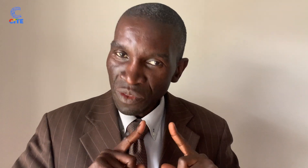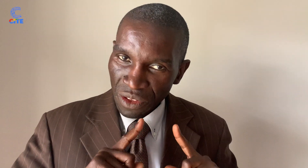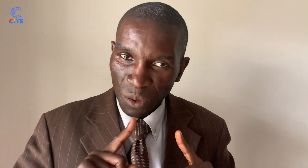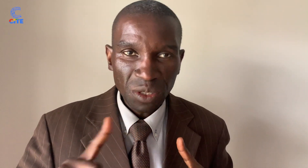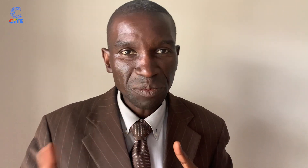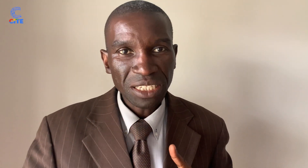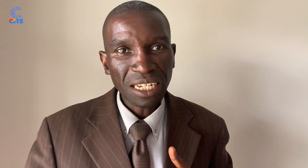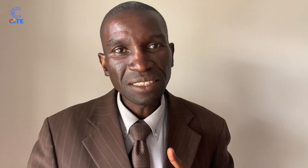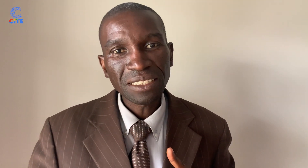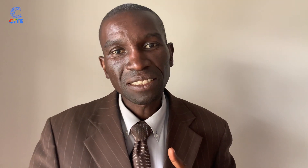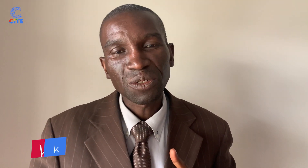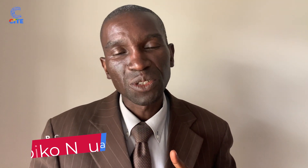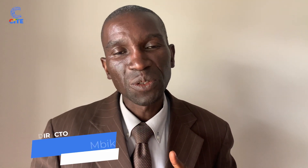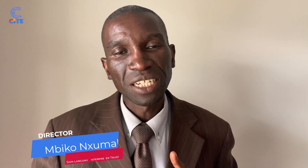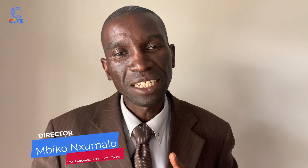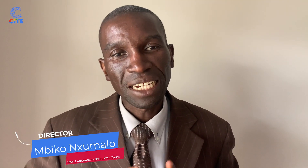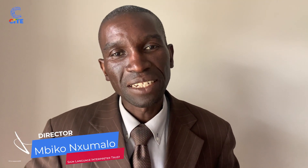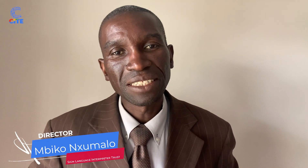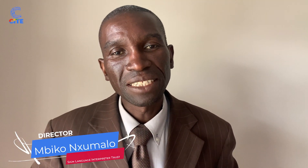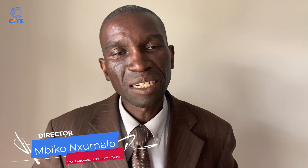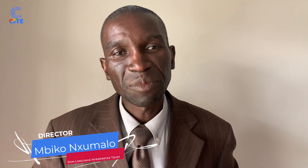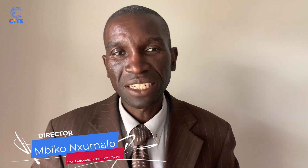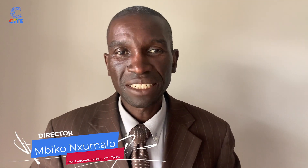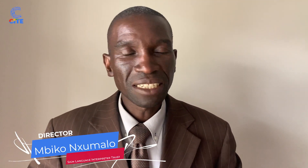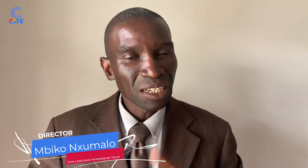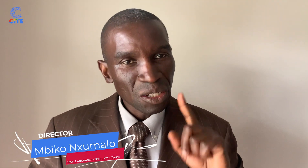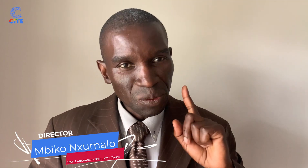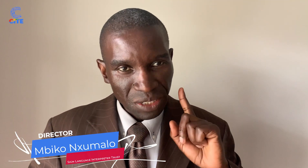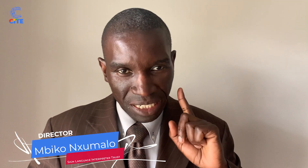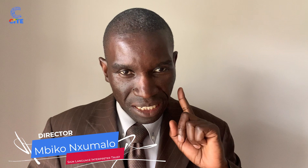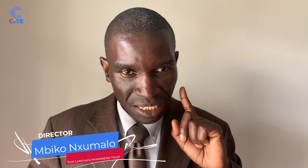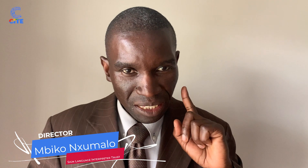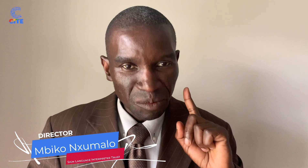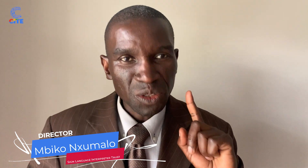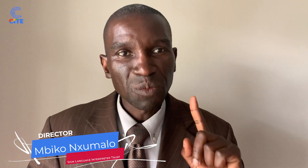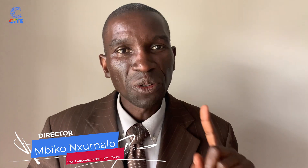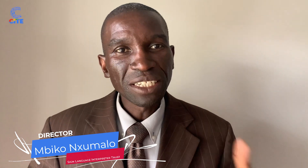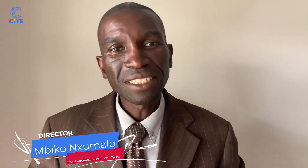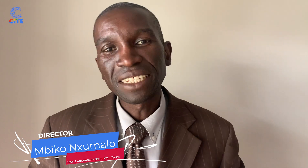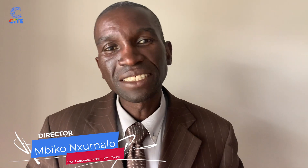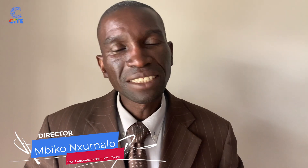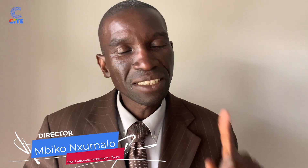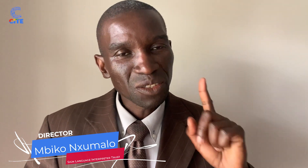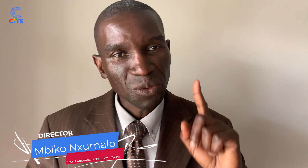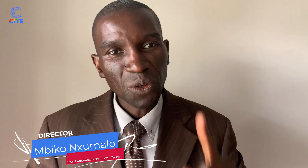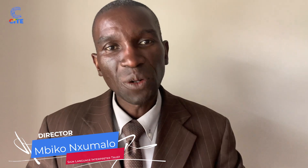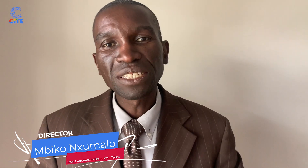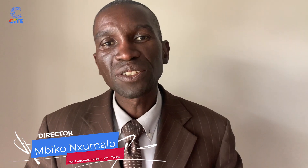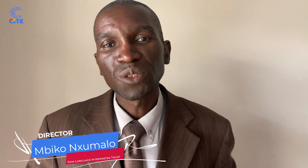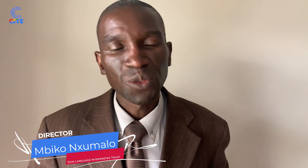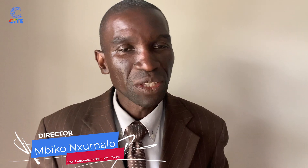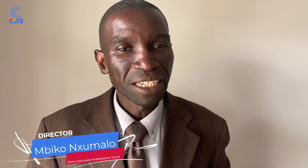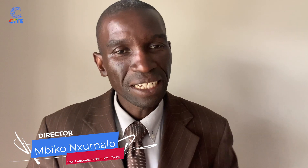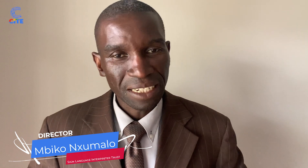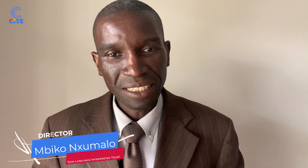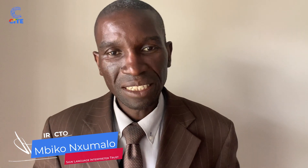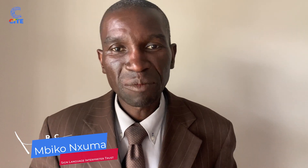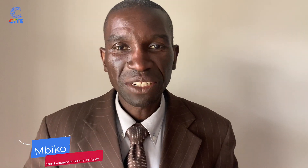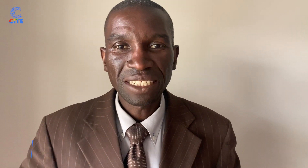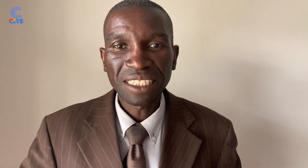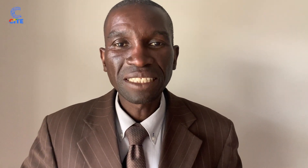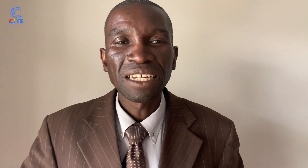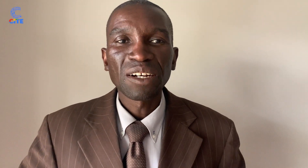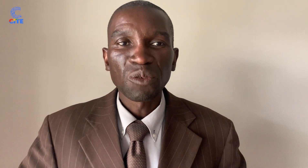to hospitals to do the legal interpreting. We will be taking them to police stations, to courts, to do the legal